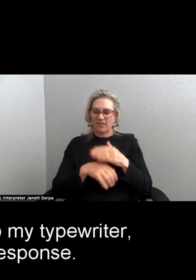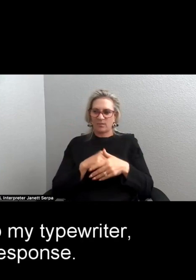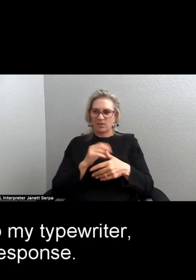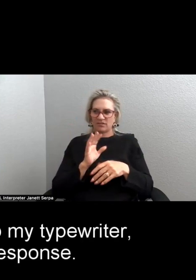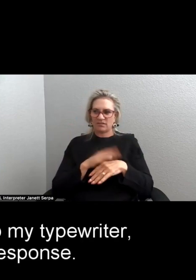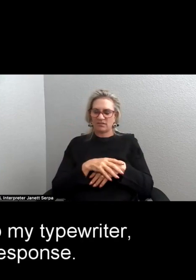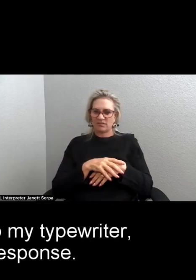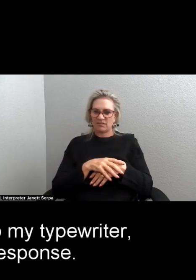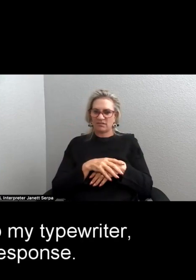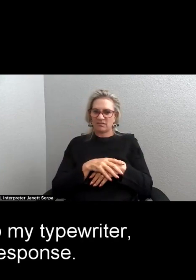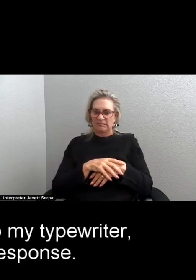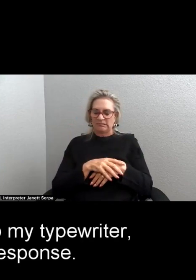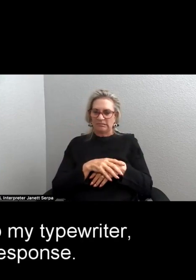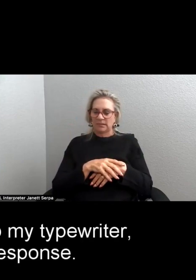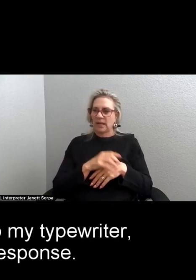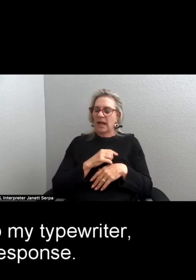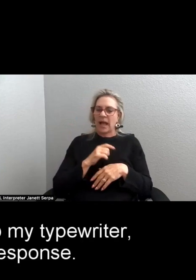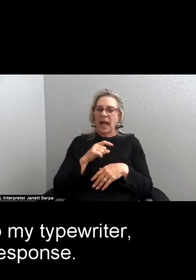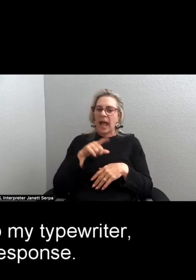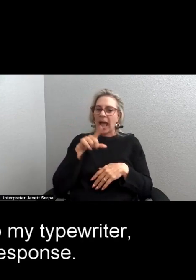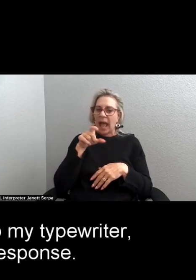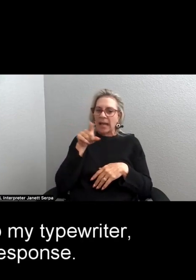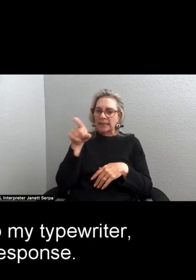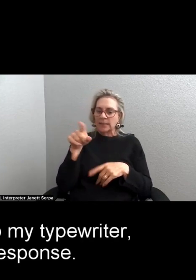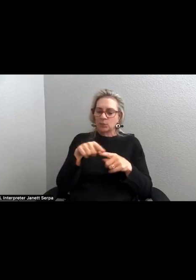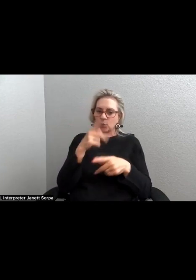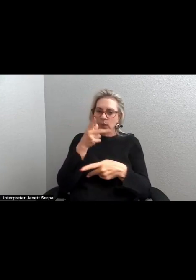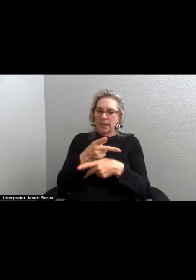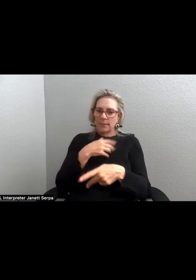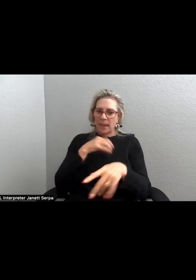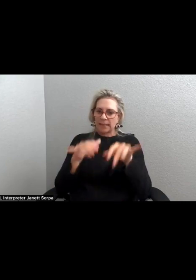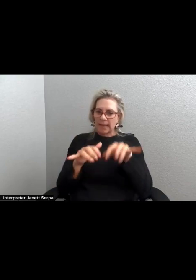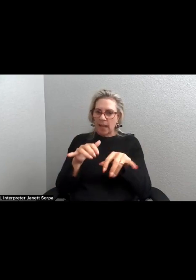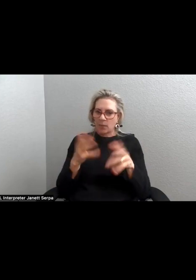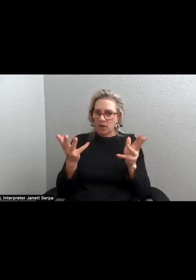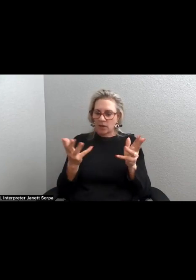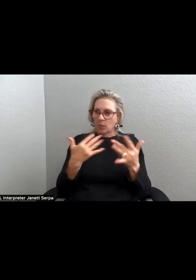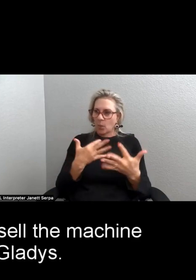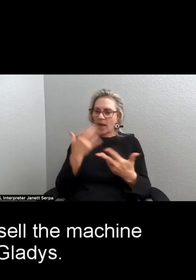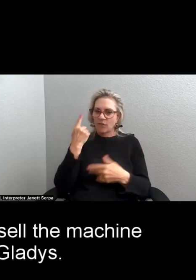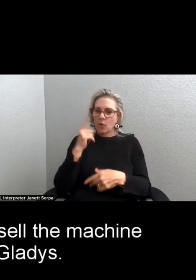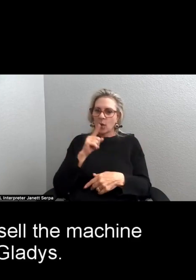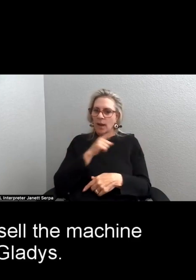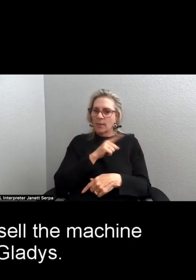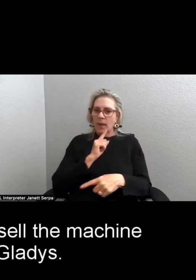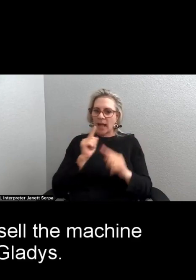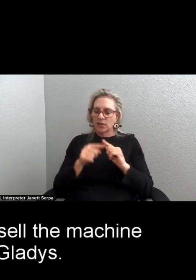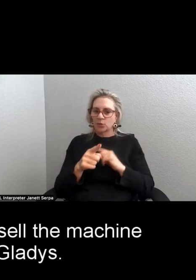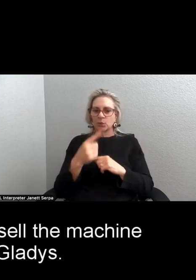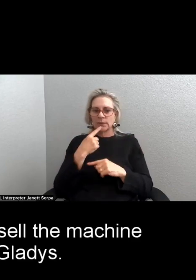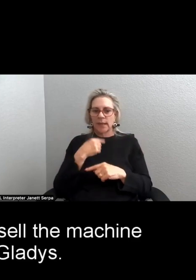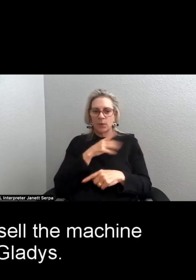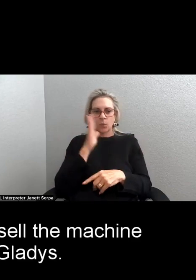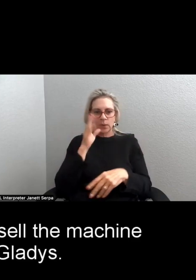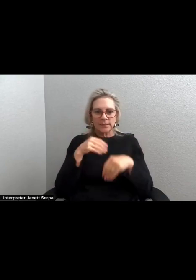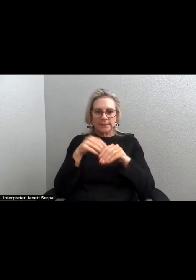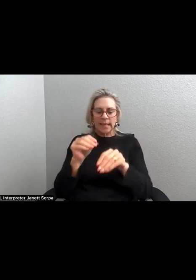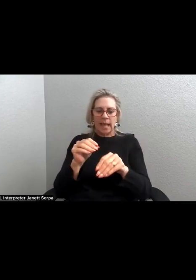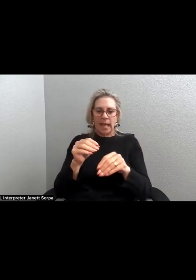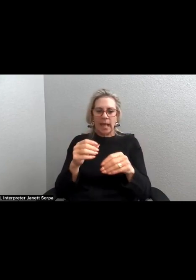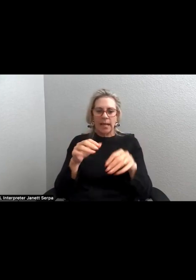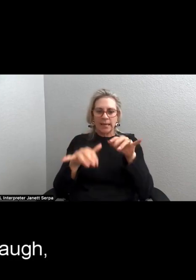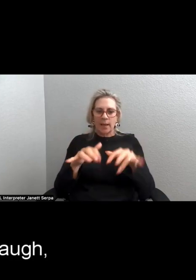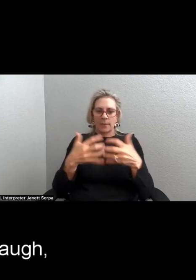I ask you to keep my typewriter big for a response. You tell me you'll sell the machine back to Gladys.